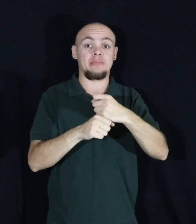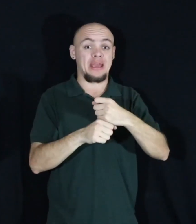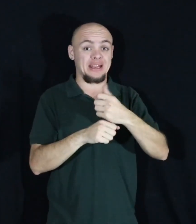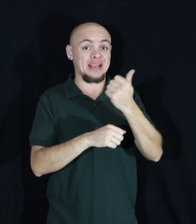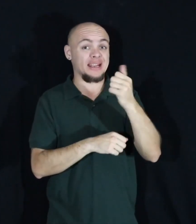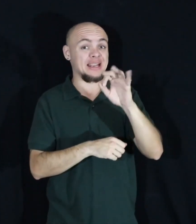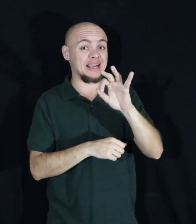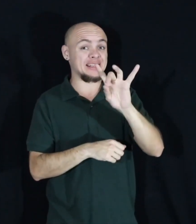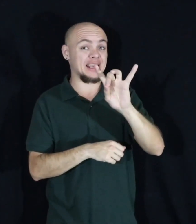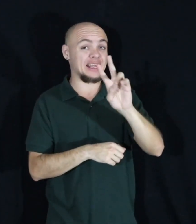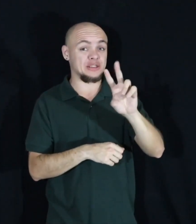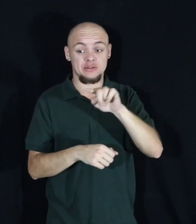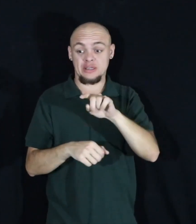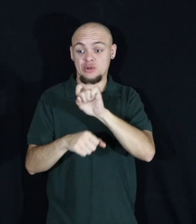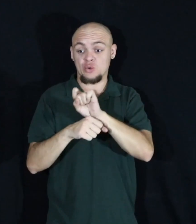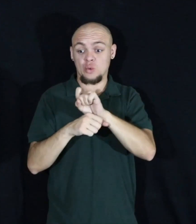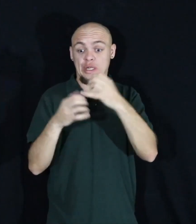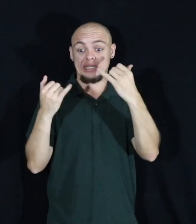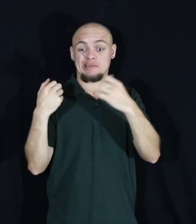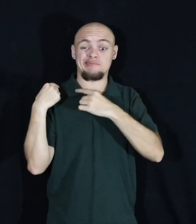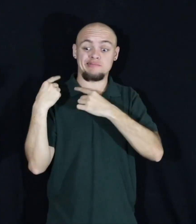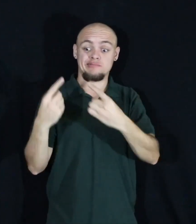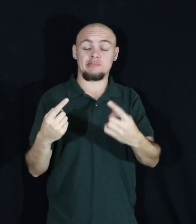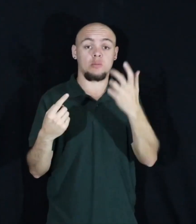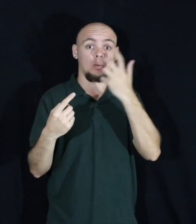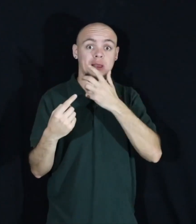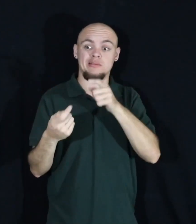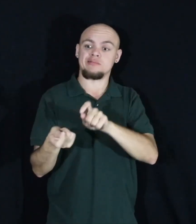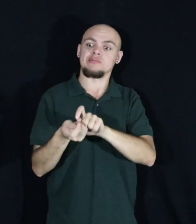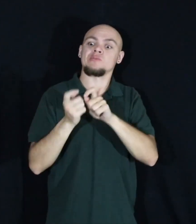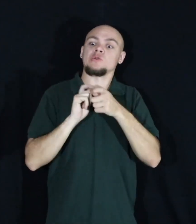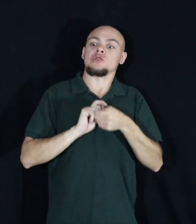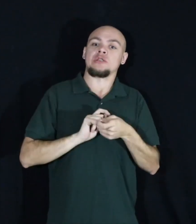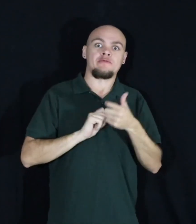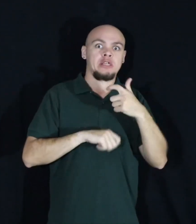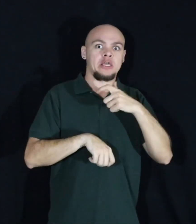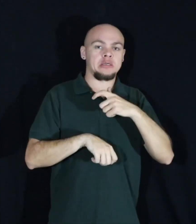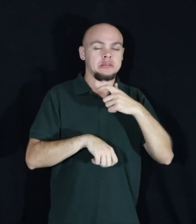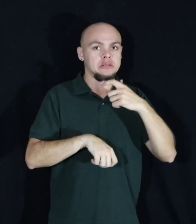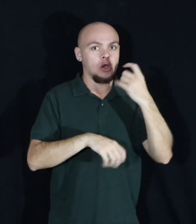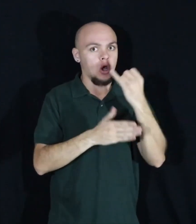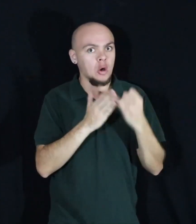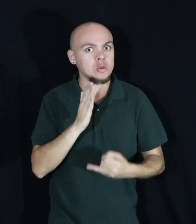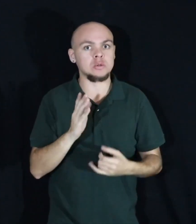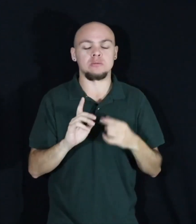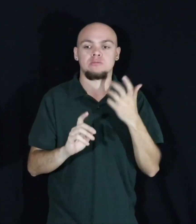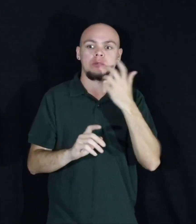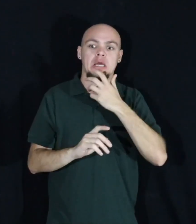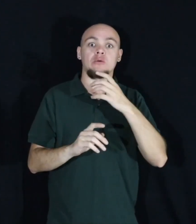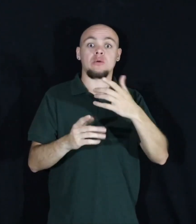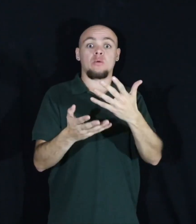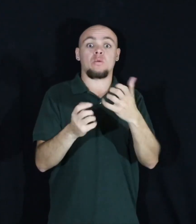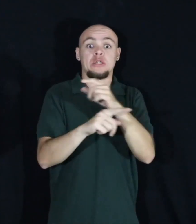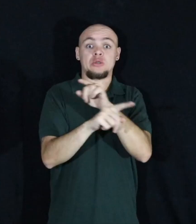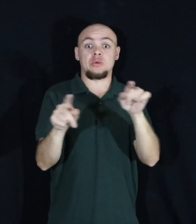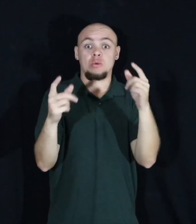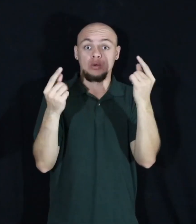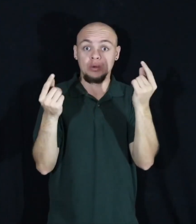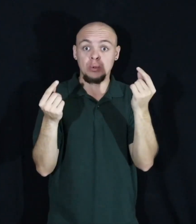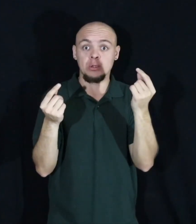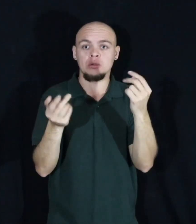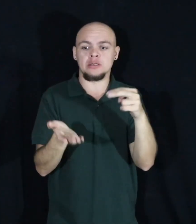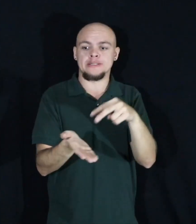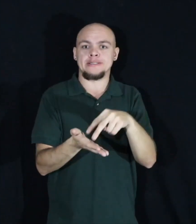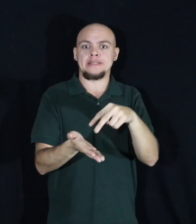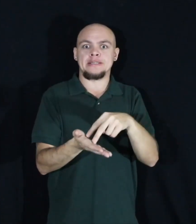still works today. That is the power of being shifted by art. So all I want you guys to do is to step up and